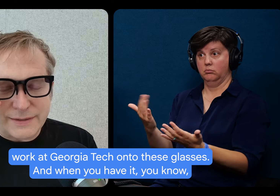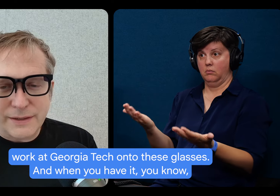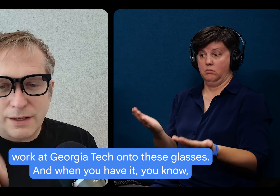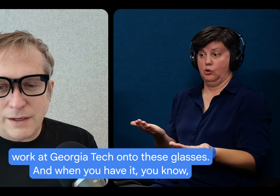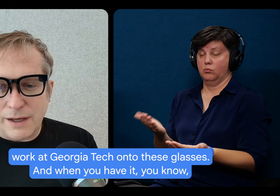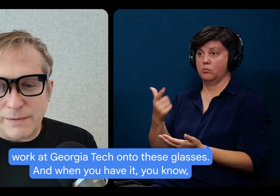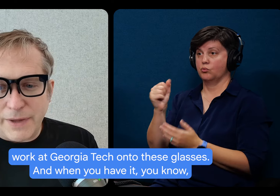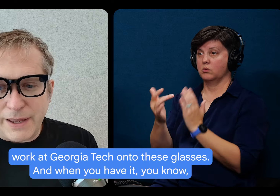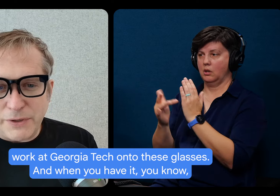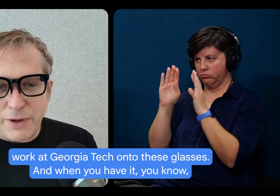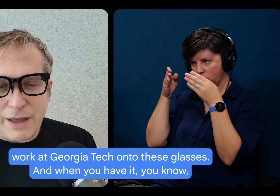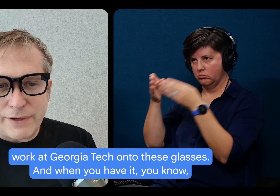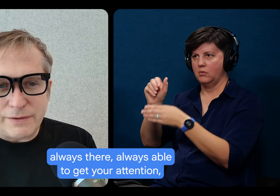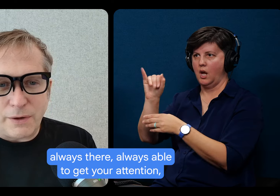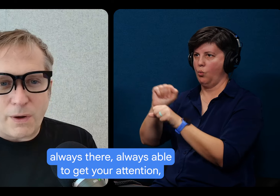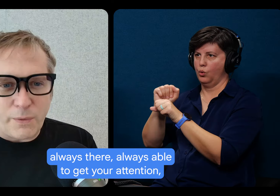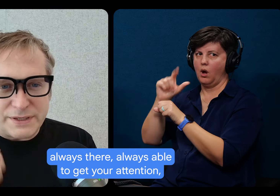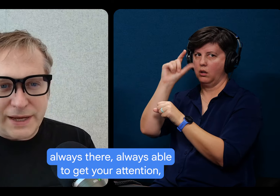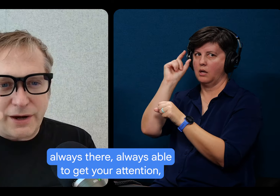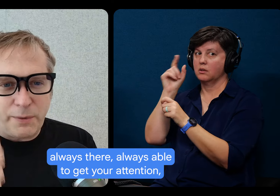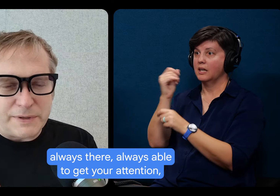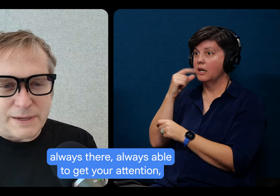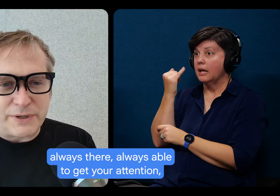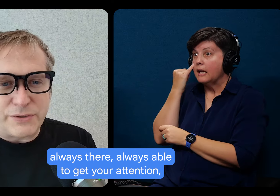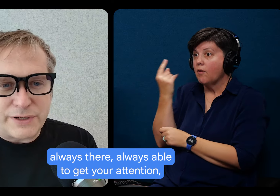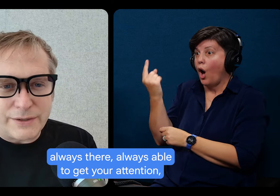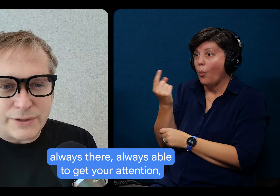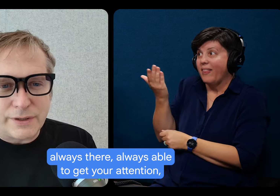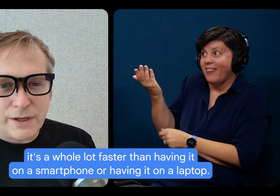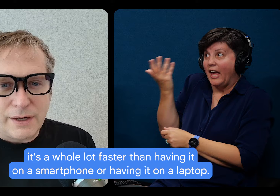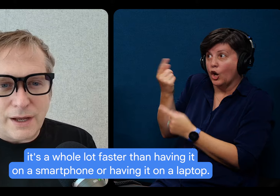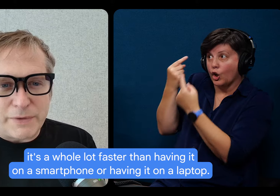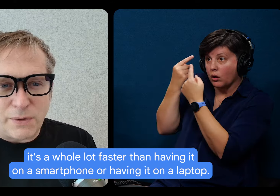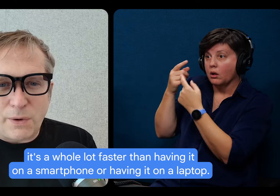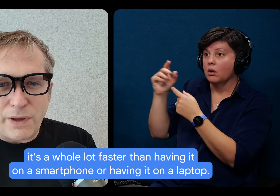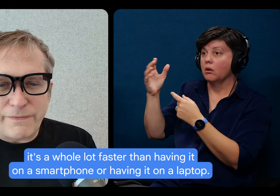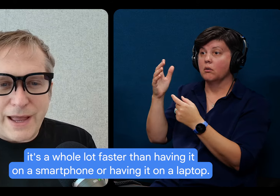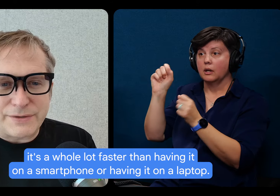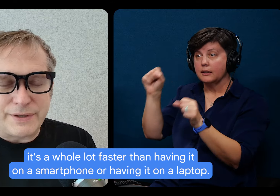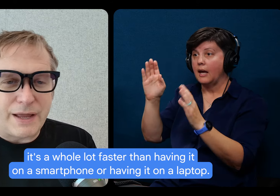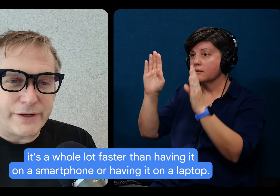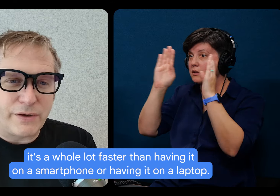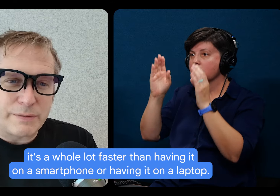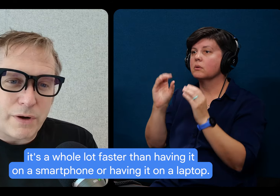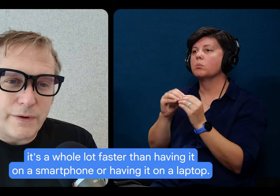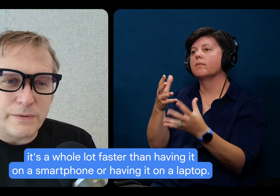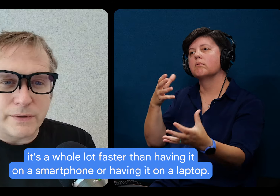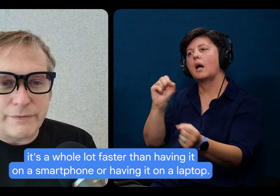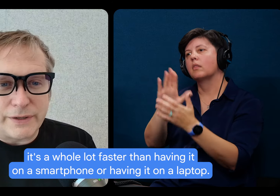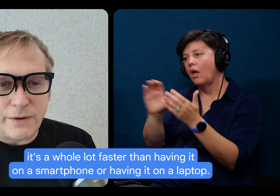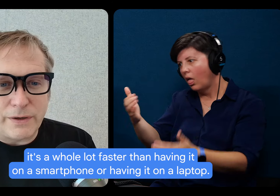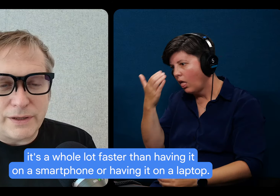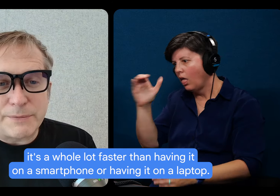glasses. And when you have it, you know, always there, always able to get your attention, it's a whole lot faster than having it on a smartphone